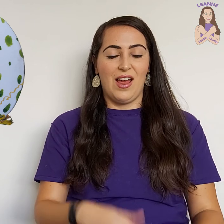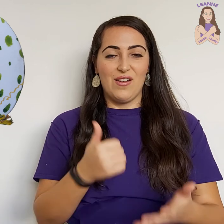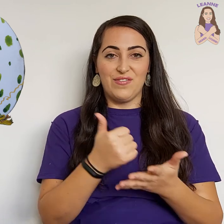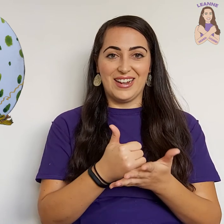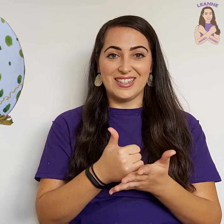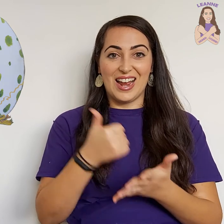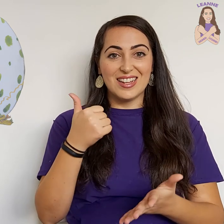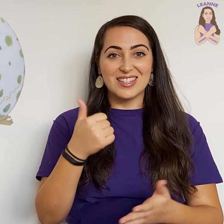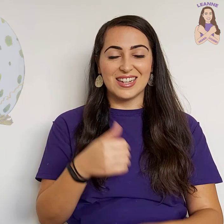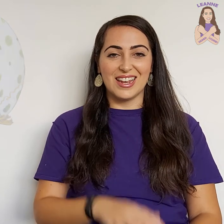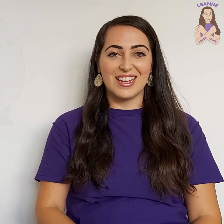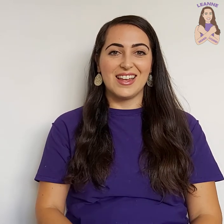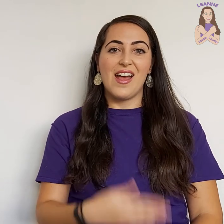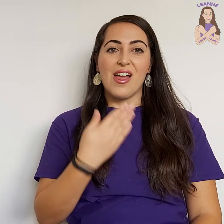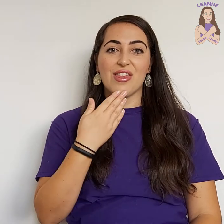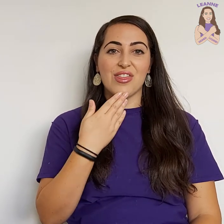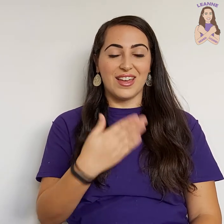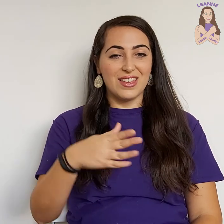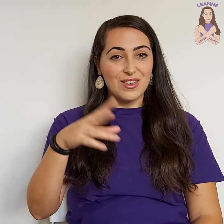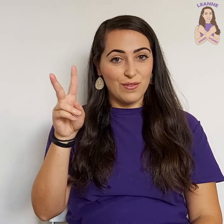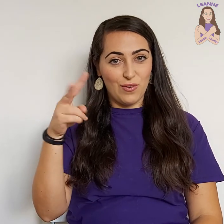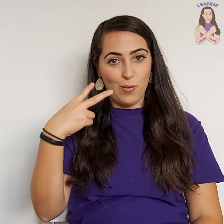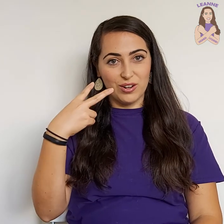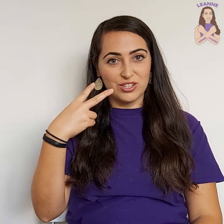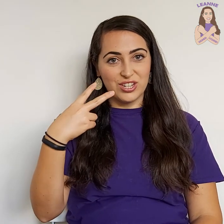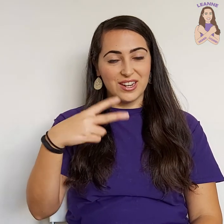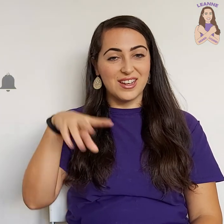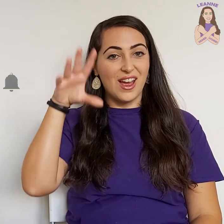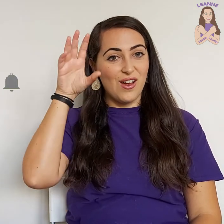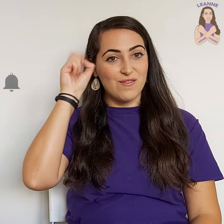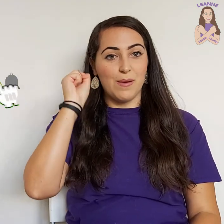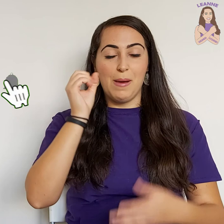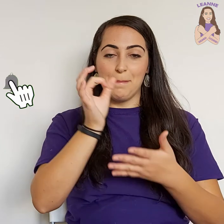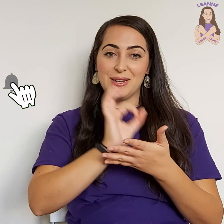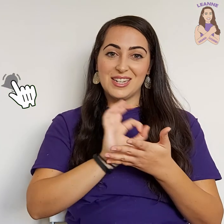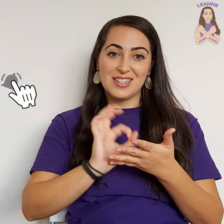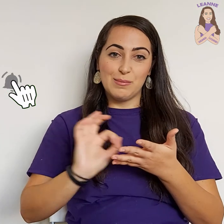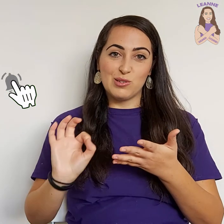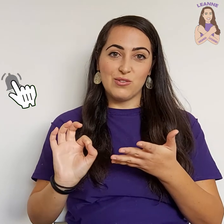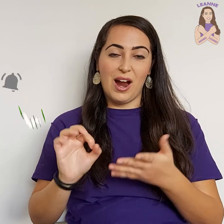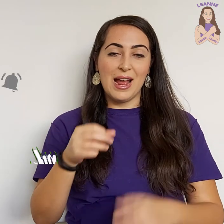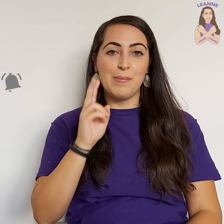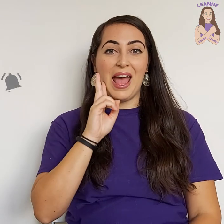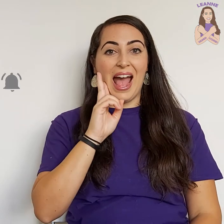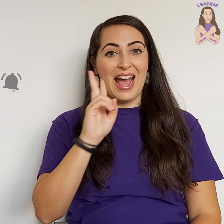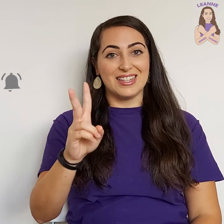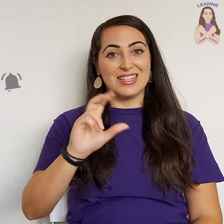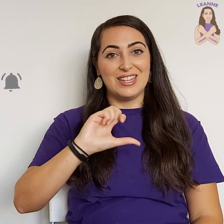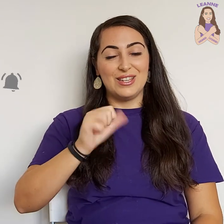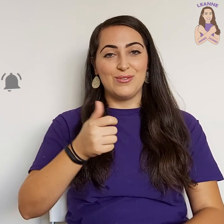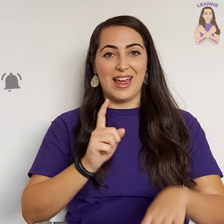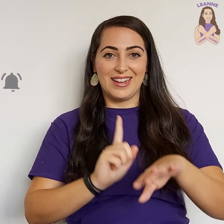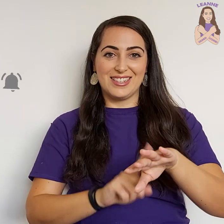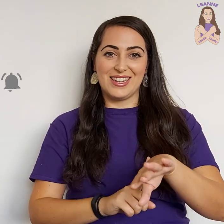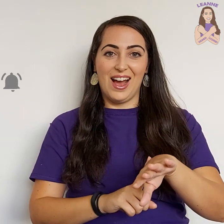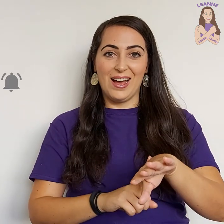Fantastic. Thank you for watching. Remember to subscribe and see you next time.